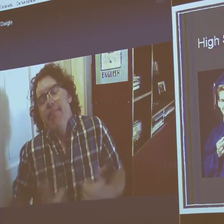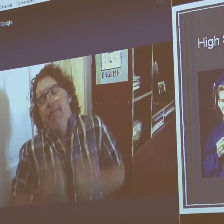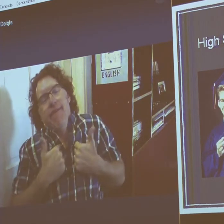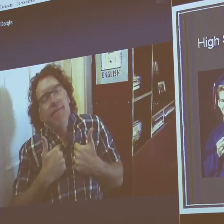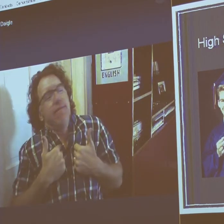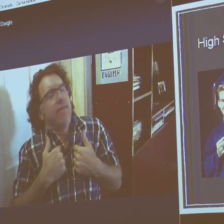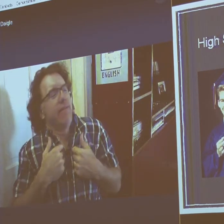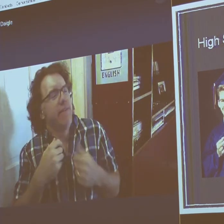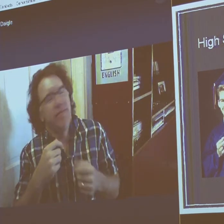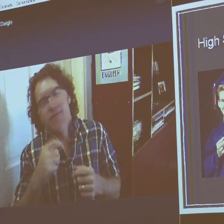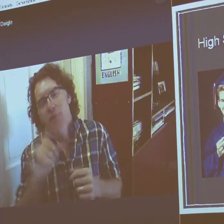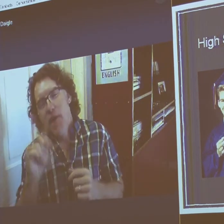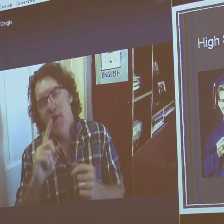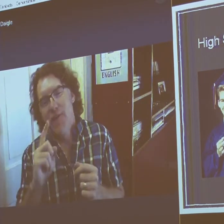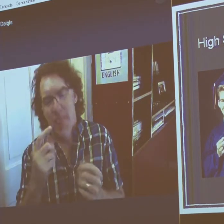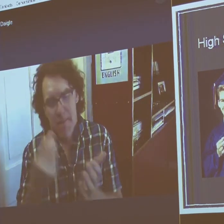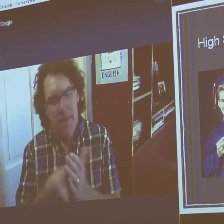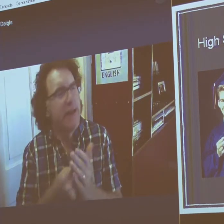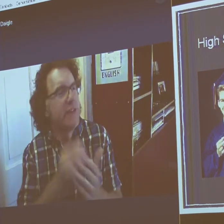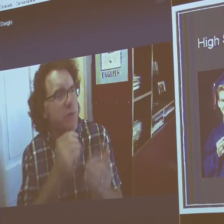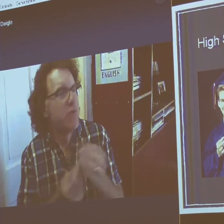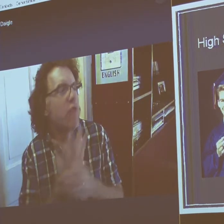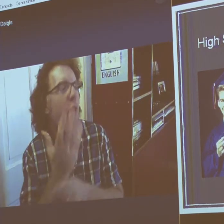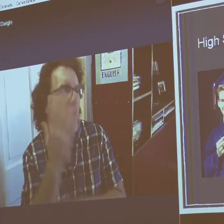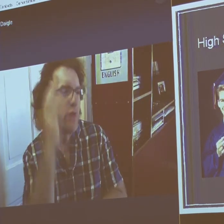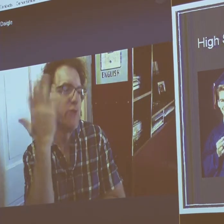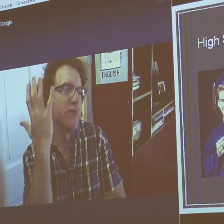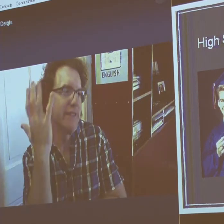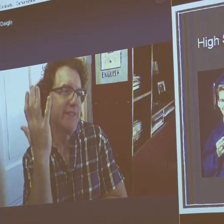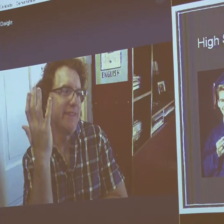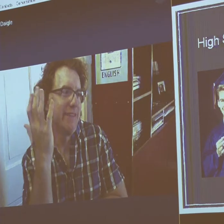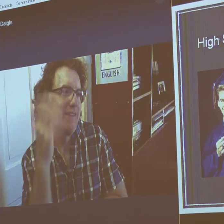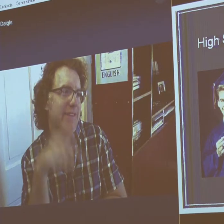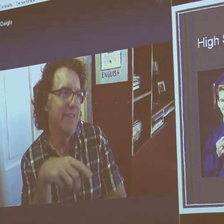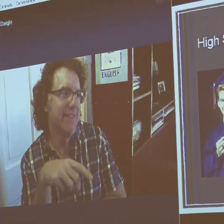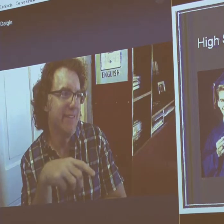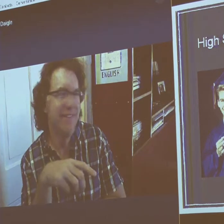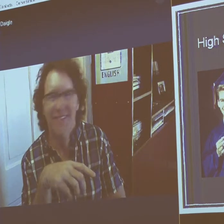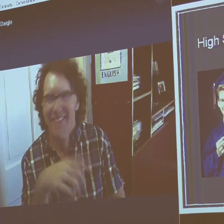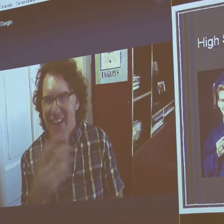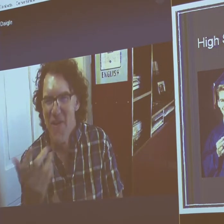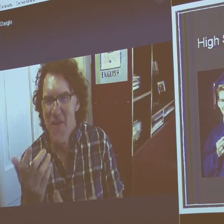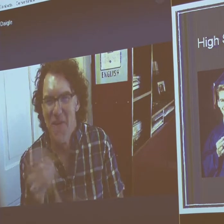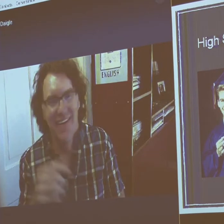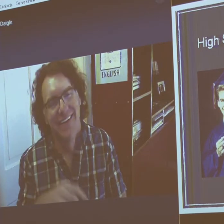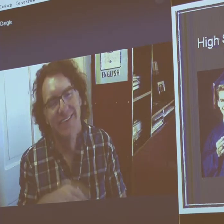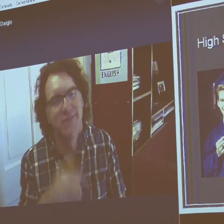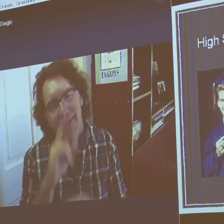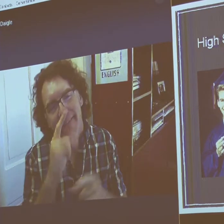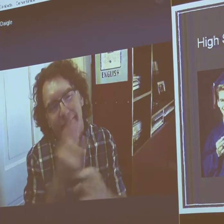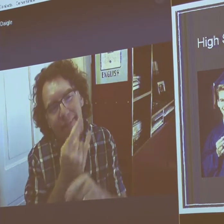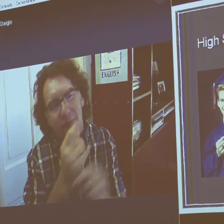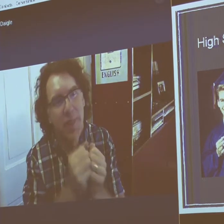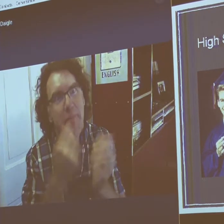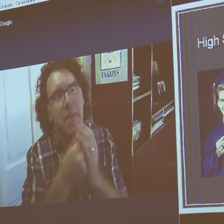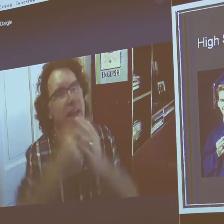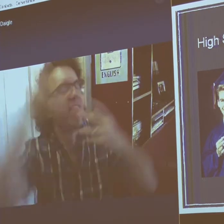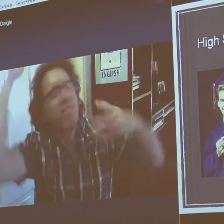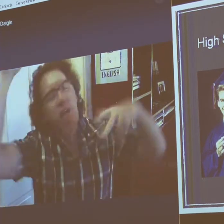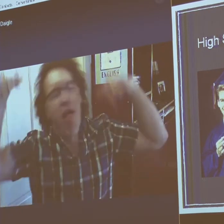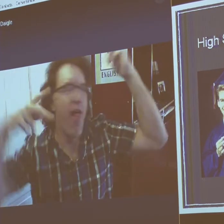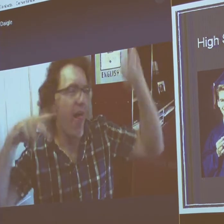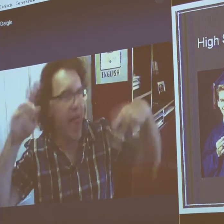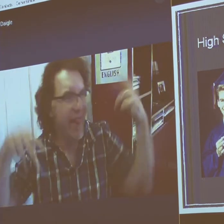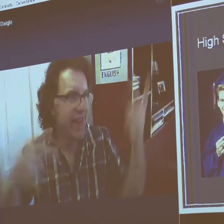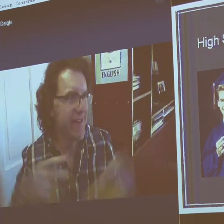underneath it was a person. We're talking about how to grow your money and invest. And so it